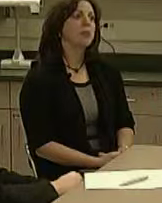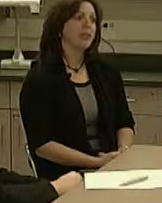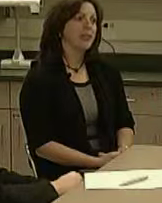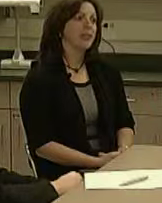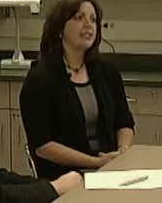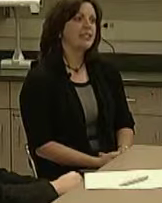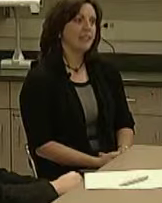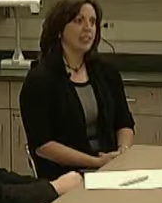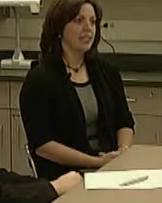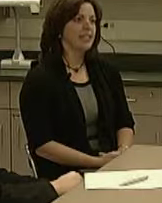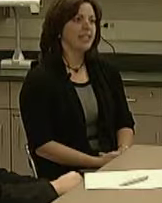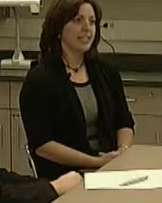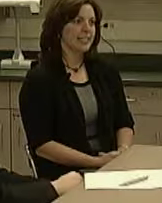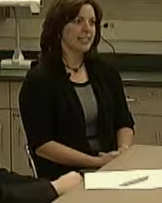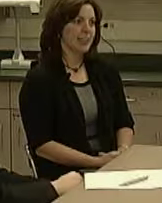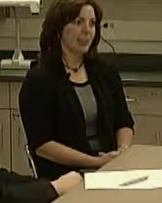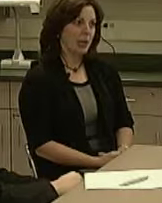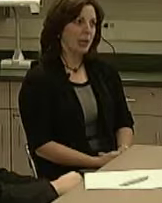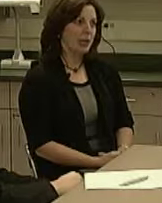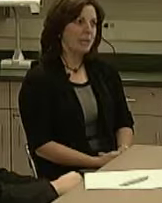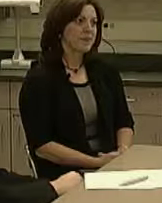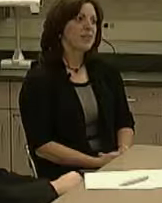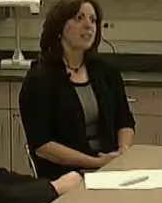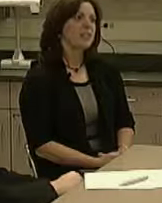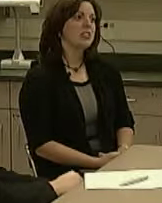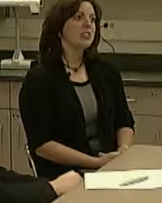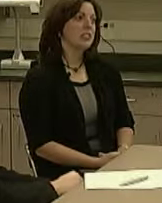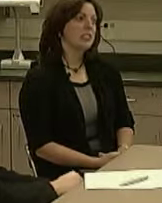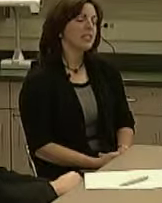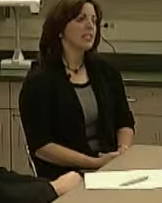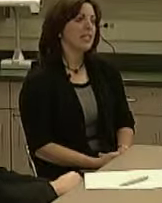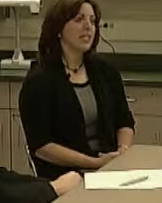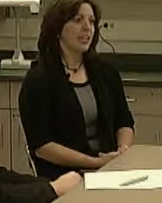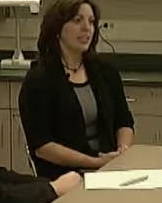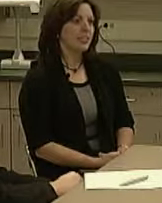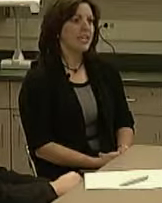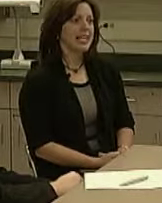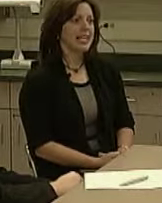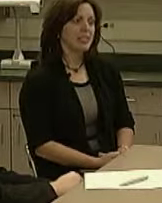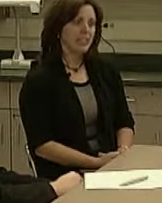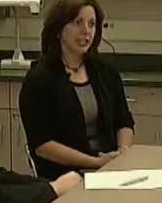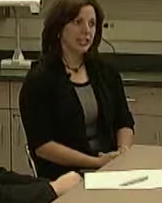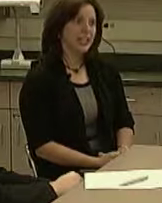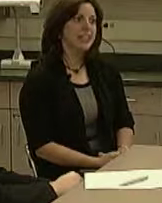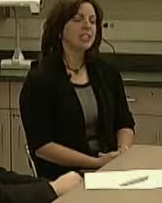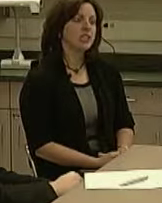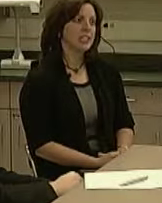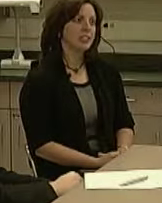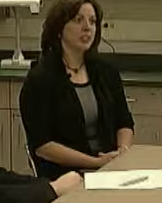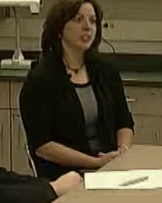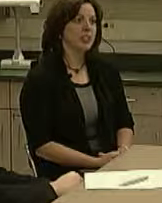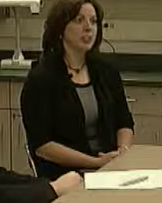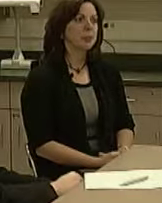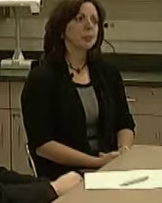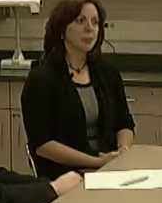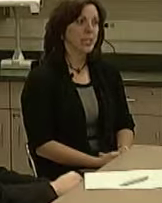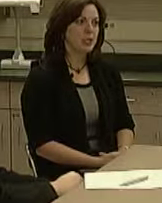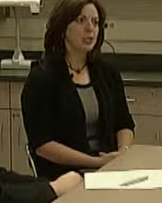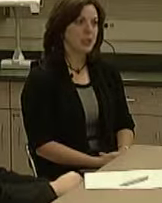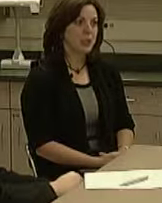rigor has definitely taken a step up. So students, they can learn ASL here and then transfer to an interpreter training program.